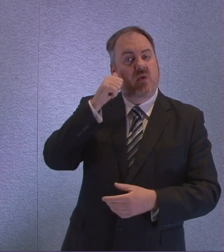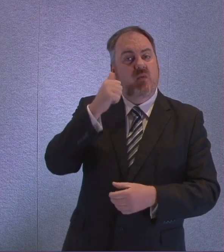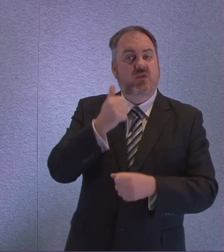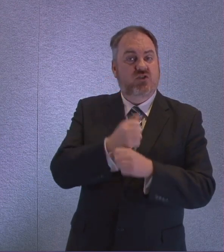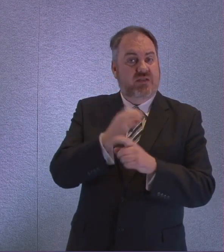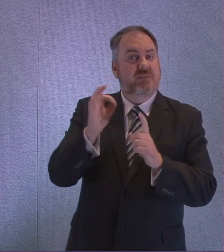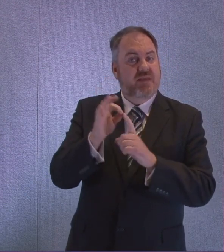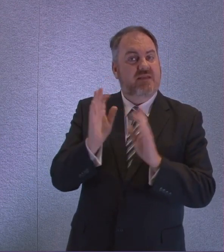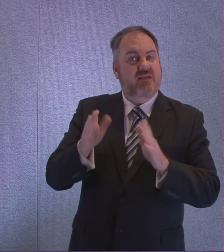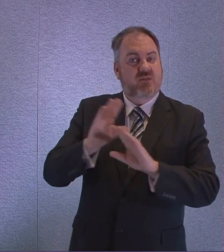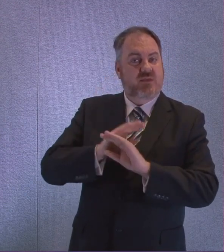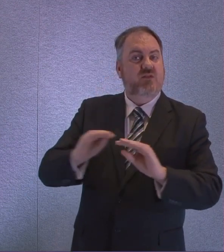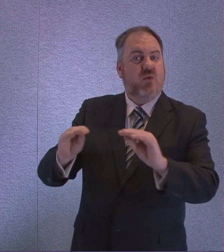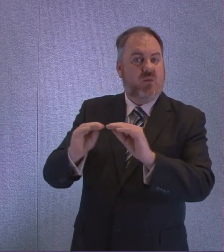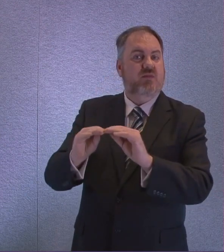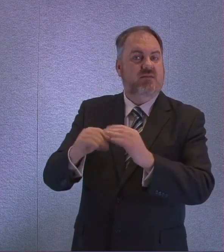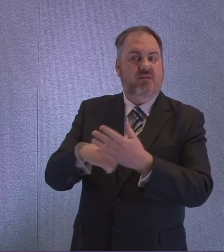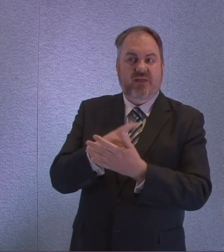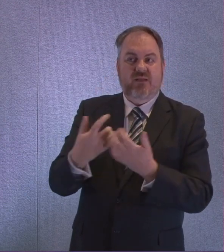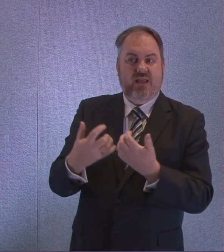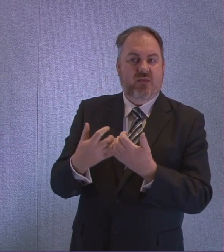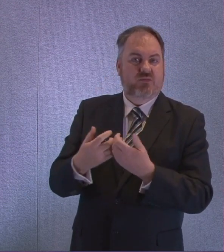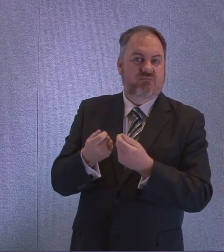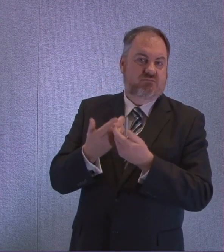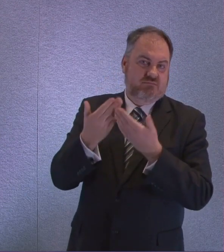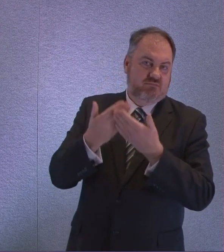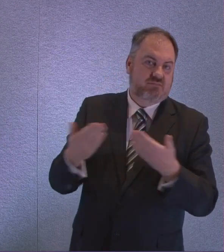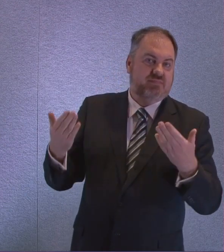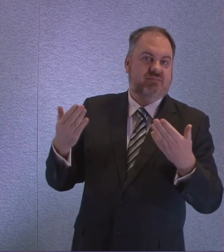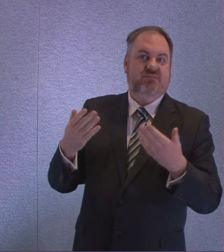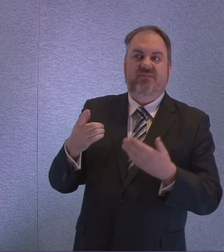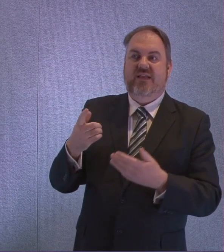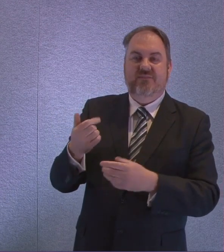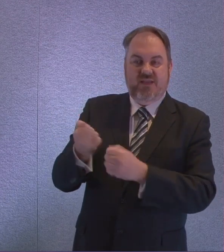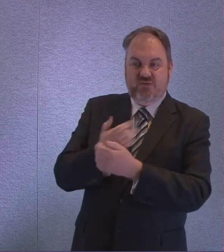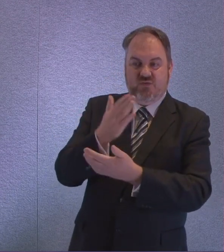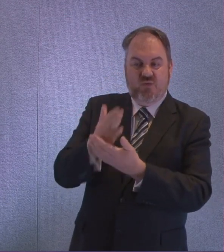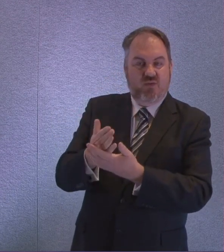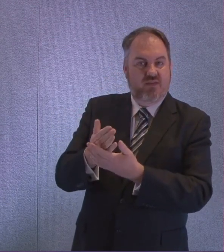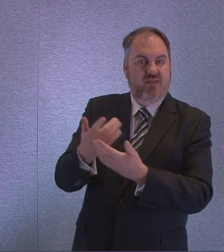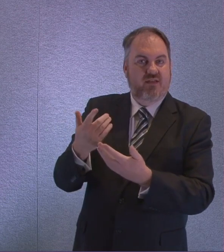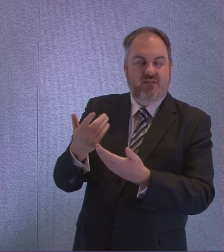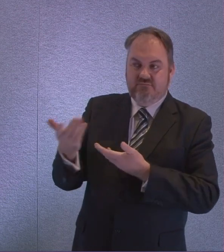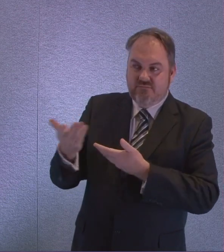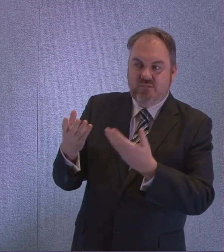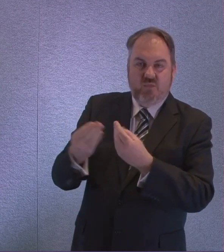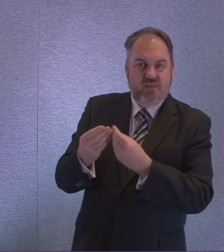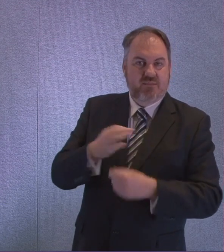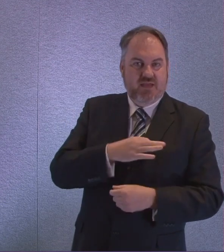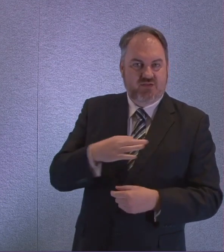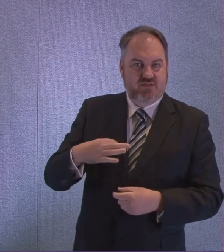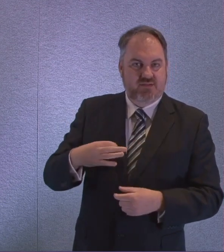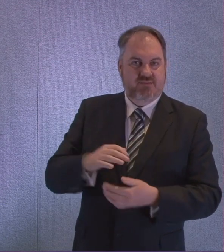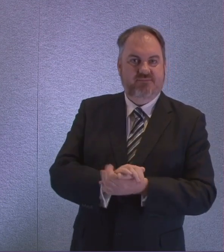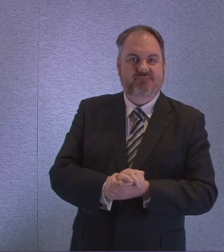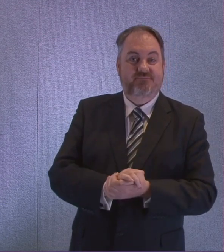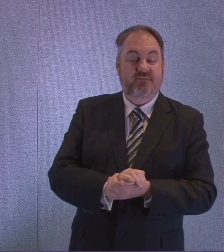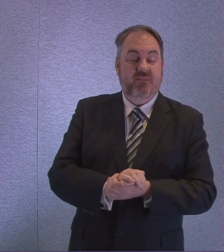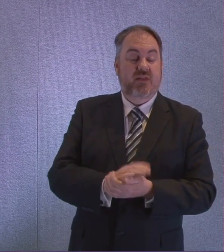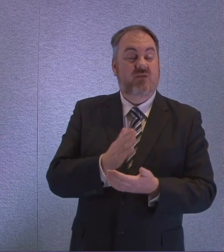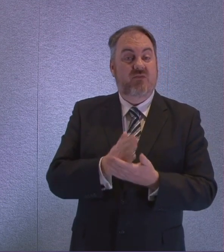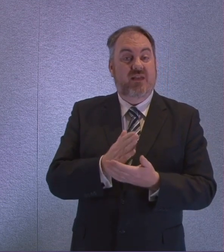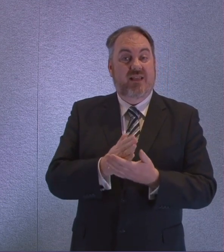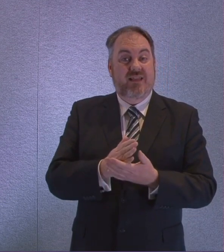particular. Coronavirus aside, we encourage health professionals to talk to individuals and patients about